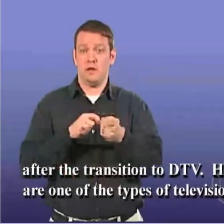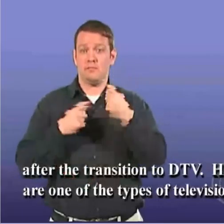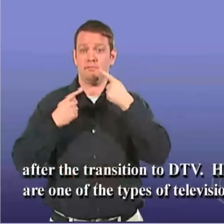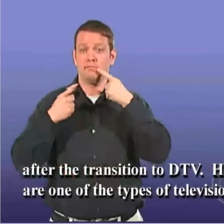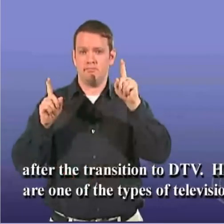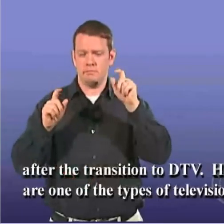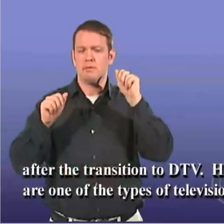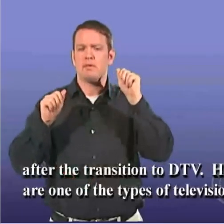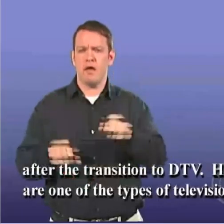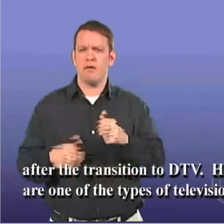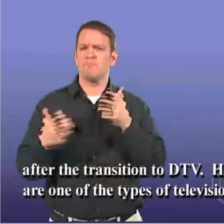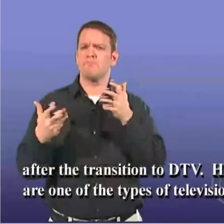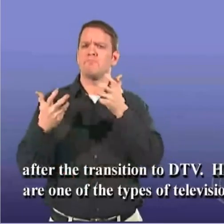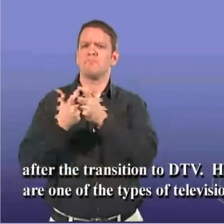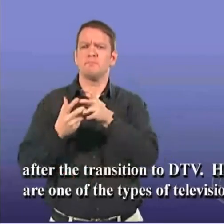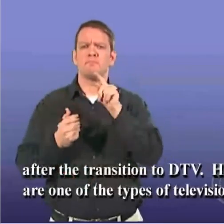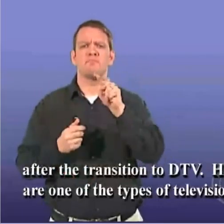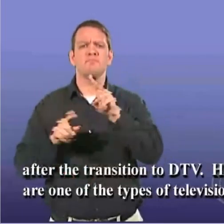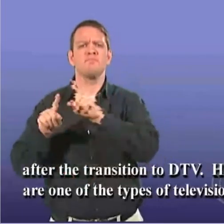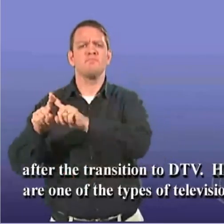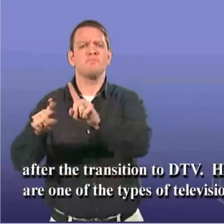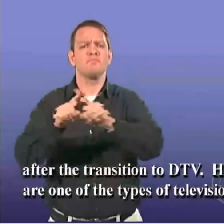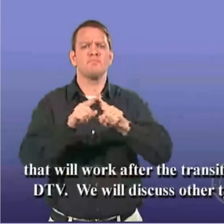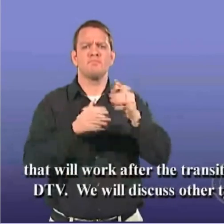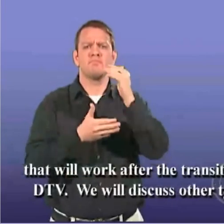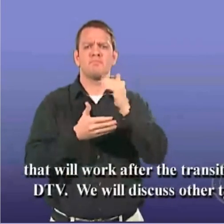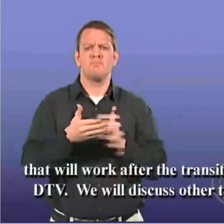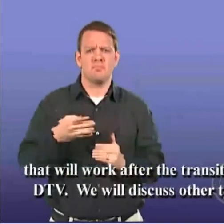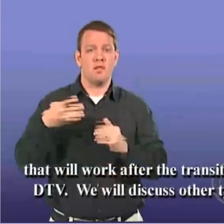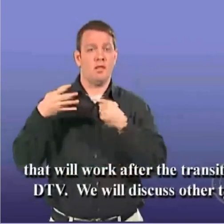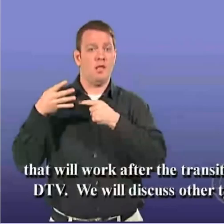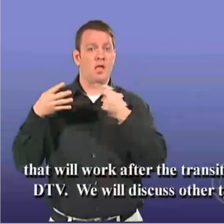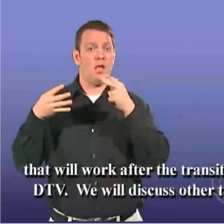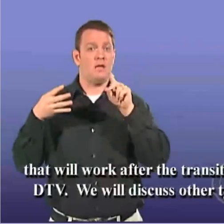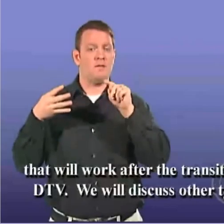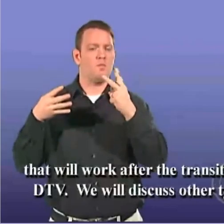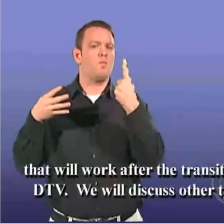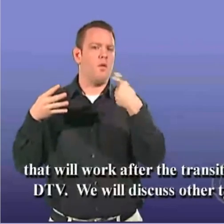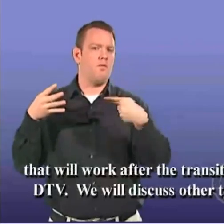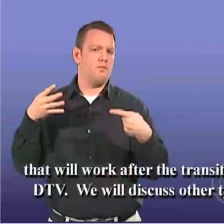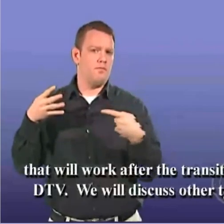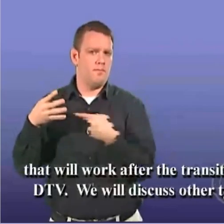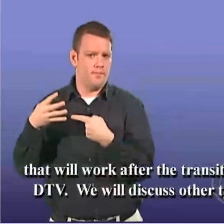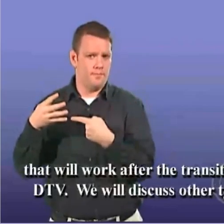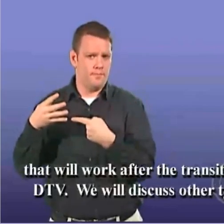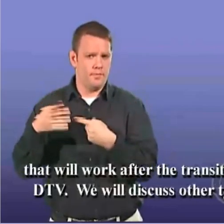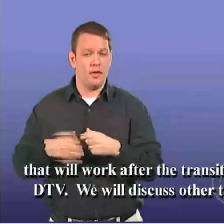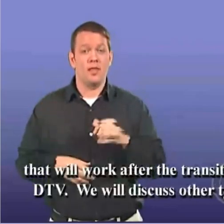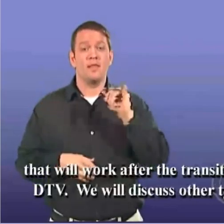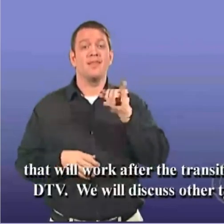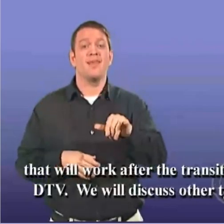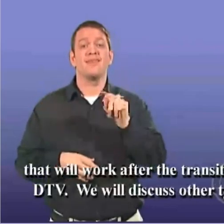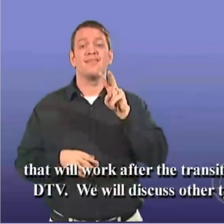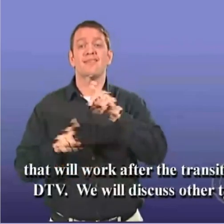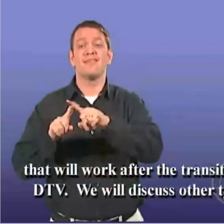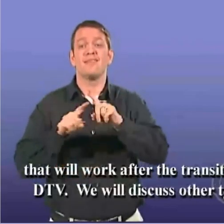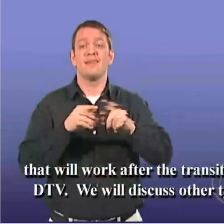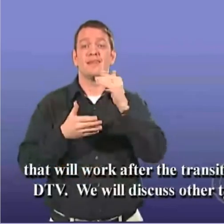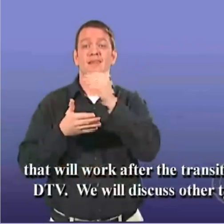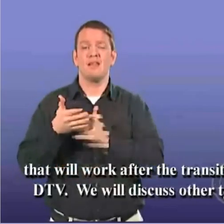HDTVs are one of the types of television sets that will work after the transition to DTV. We will discuss other types